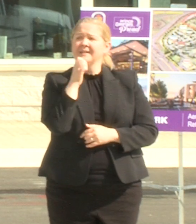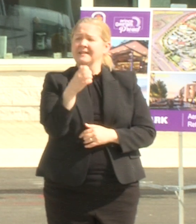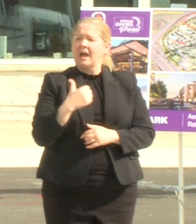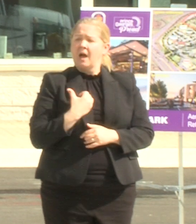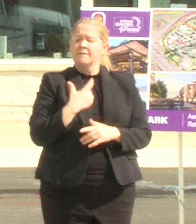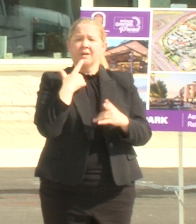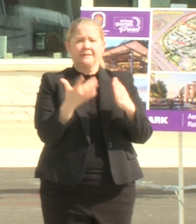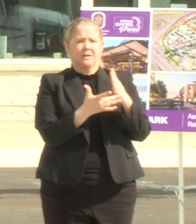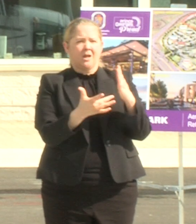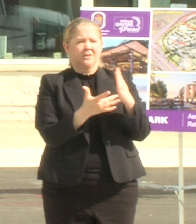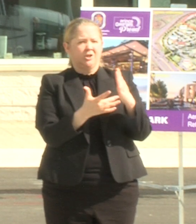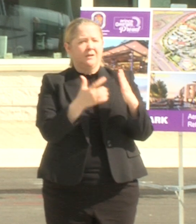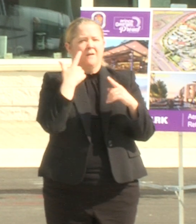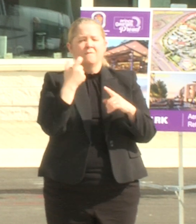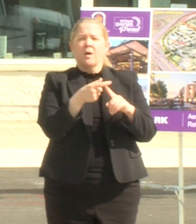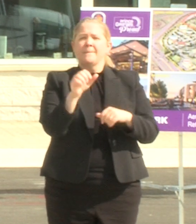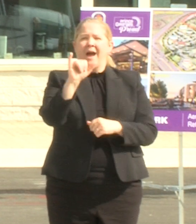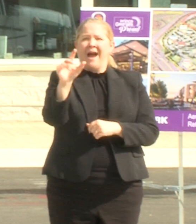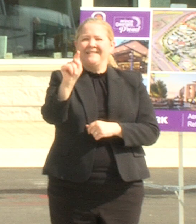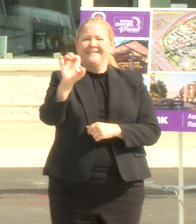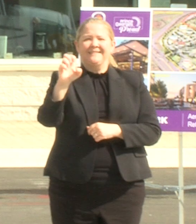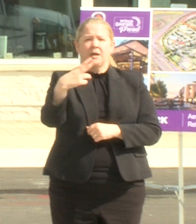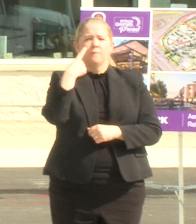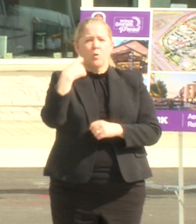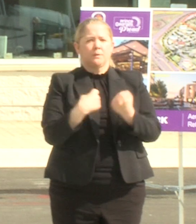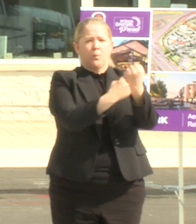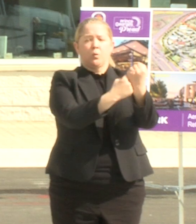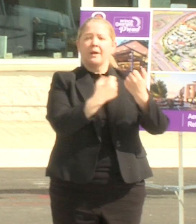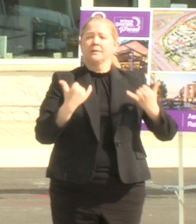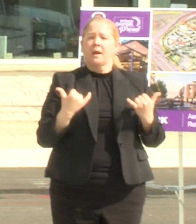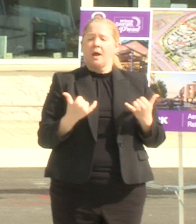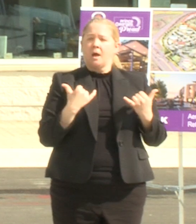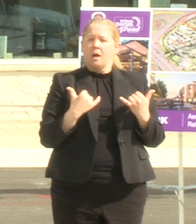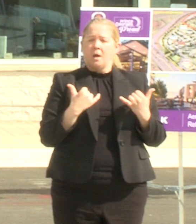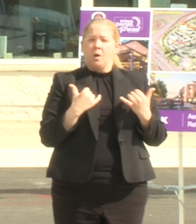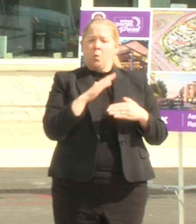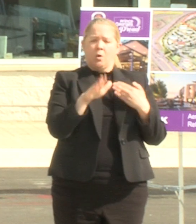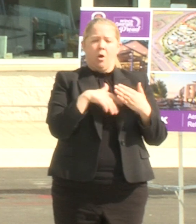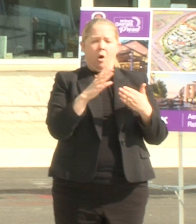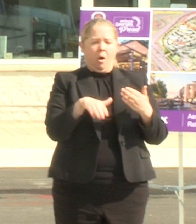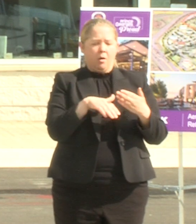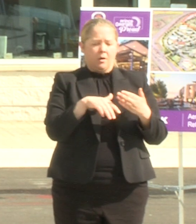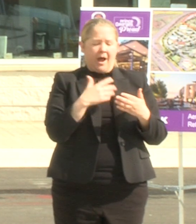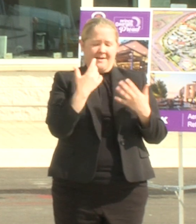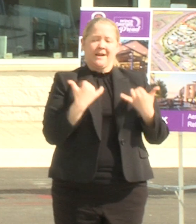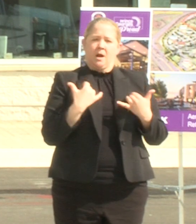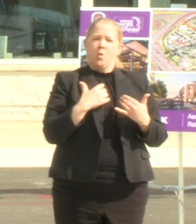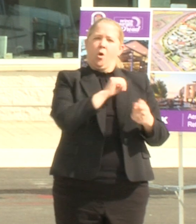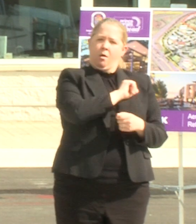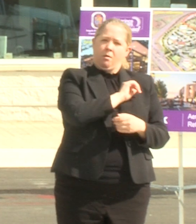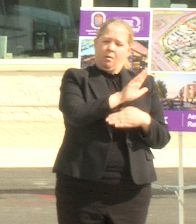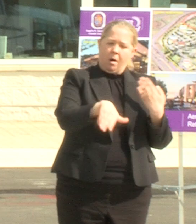to kind of support us uh now we are all in uh and when i say development is hard work